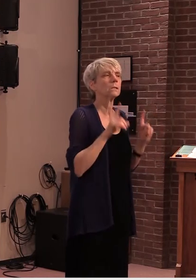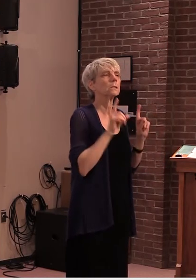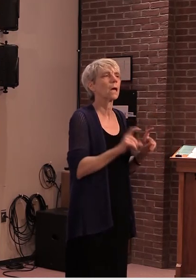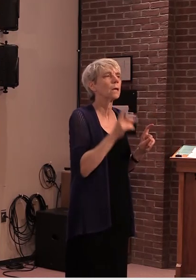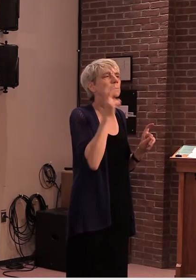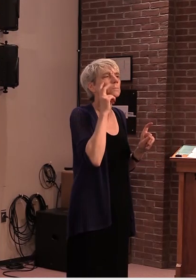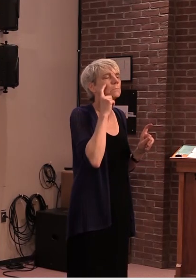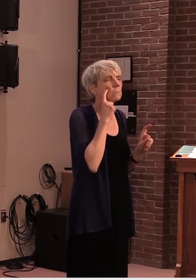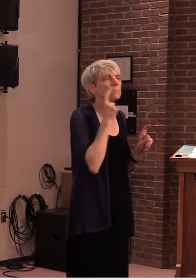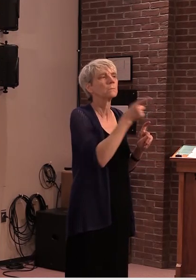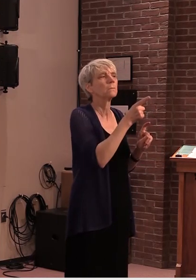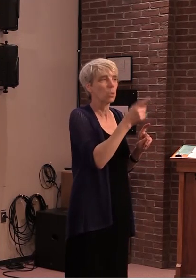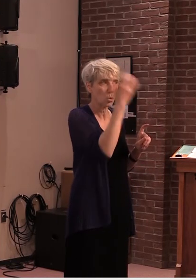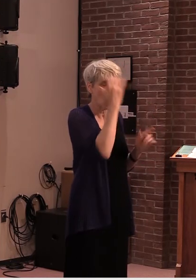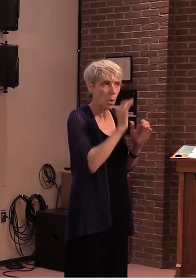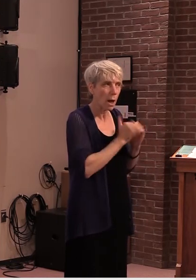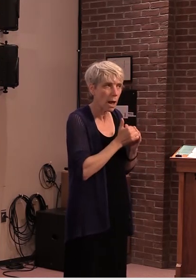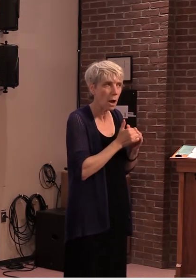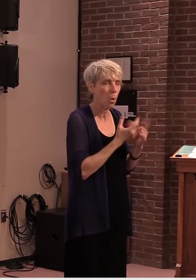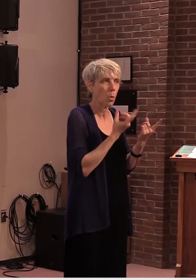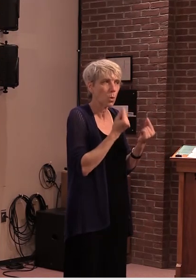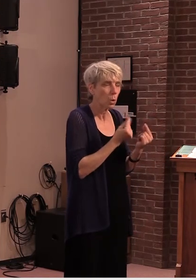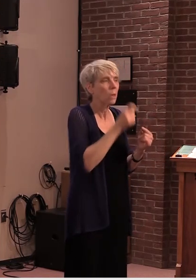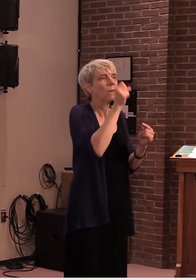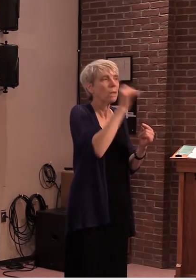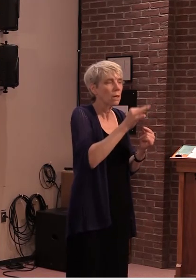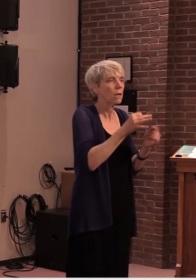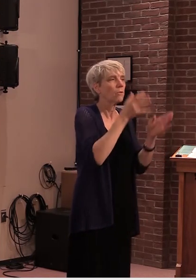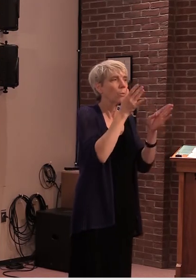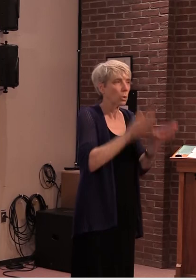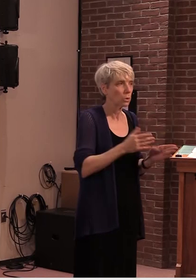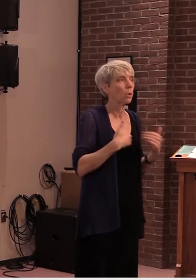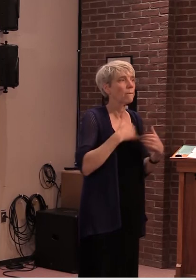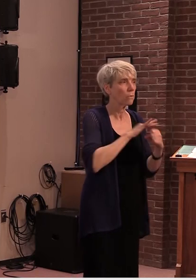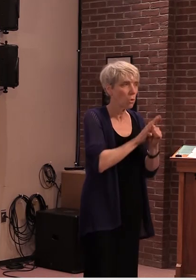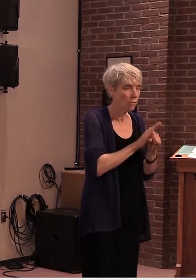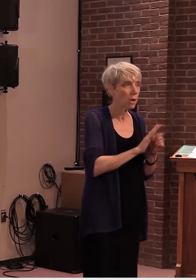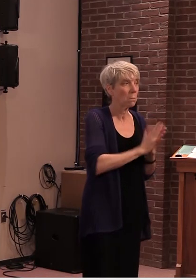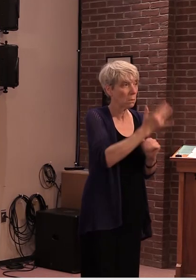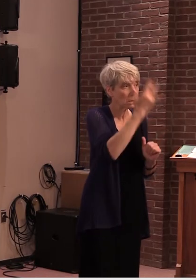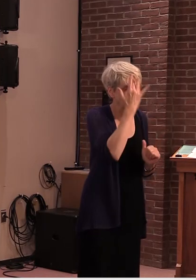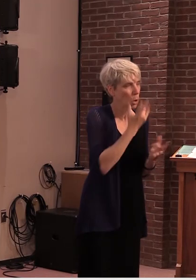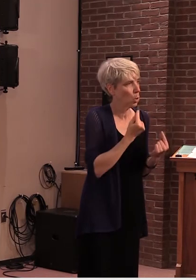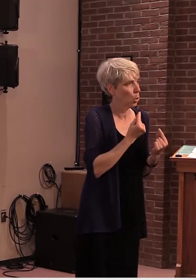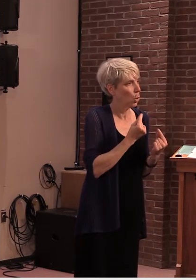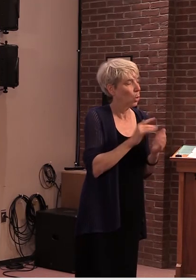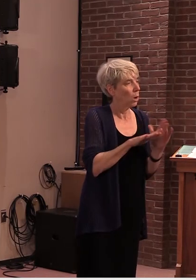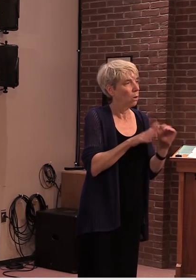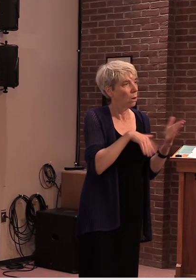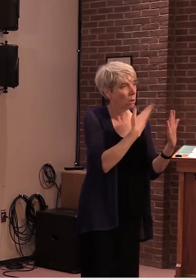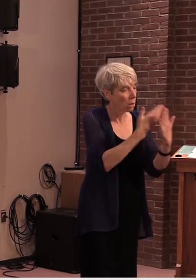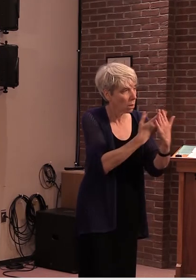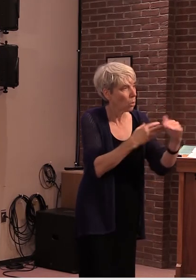complete understanding of the updated and specific protocols to deal with this outbreak